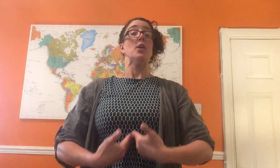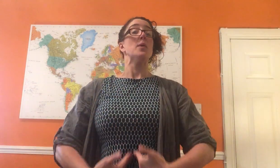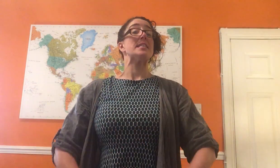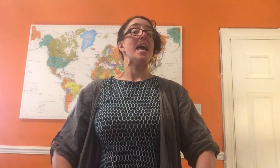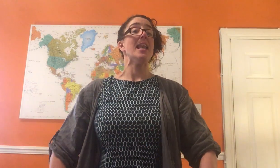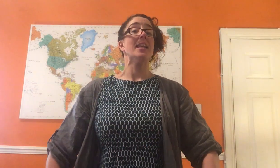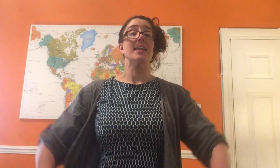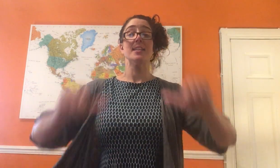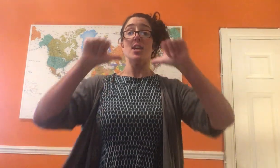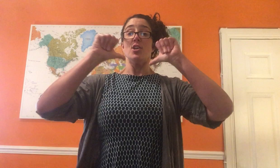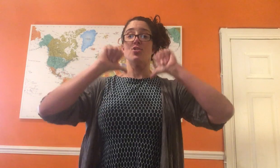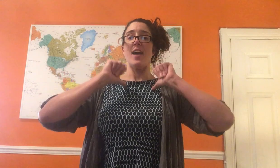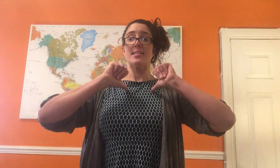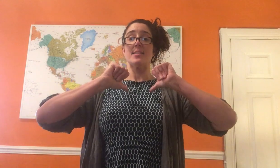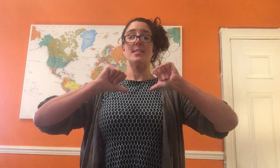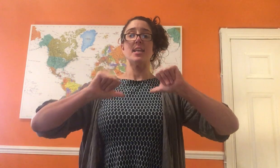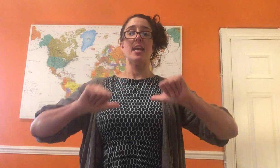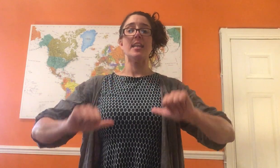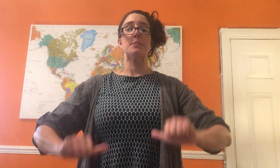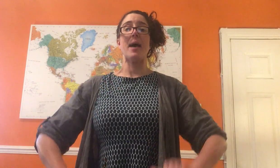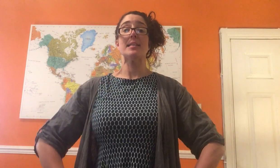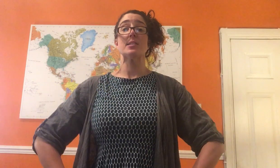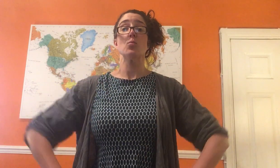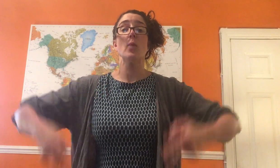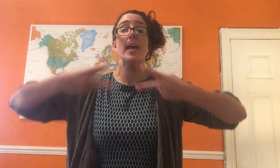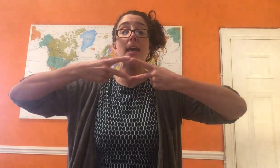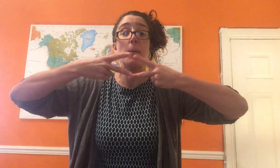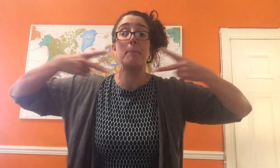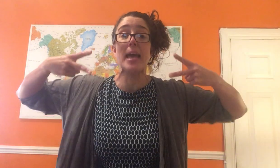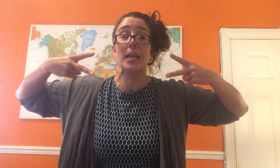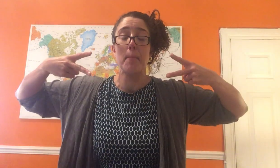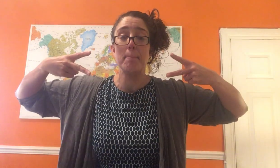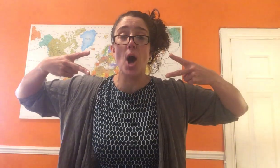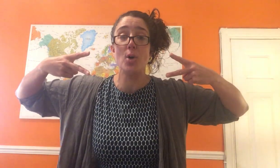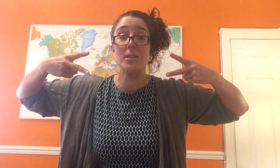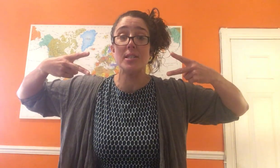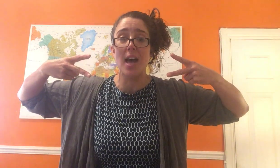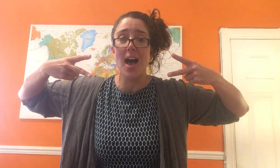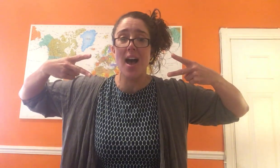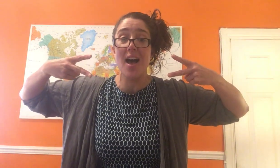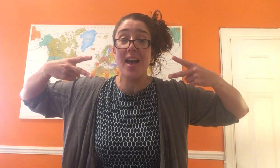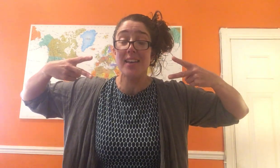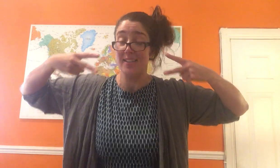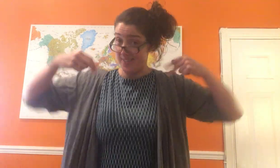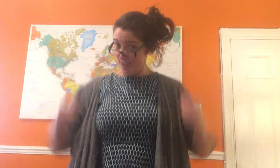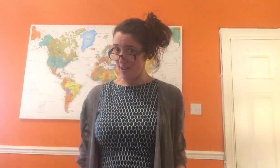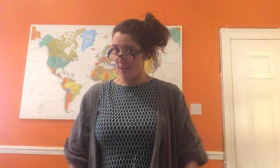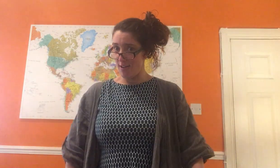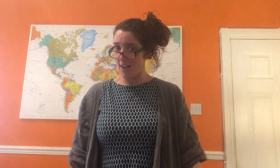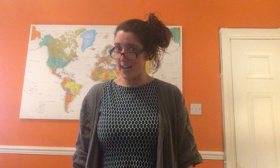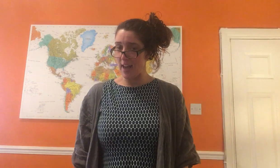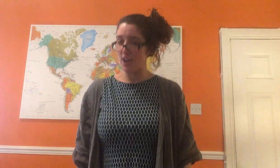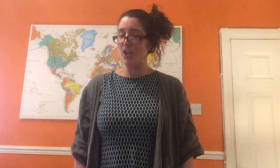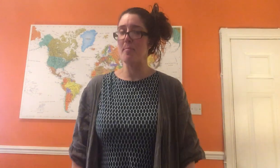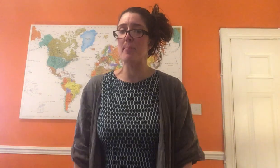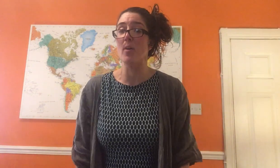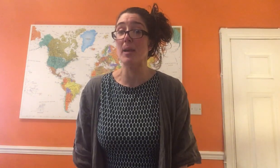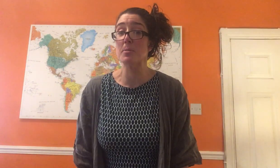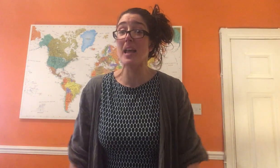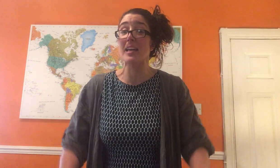was elegant. Dressed in his best with a big bow tie. All right. Now, can you remember what he was playing?